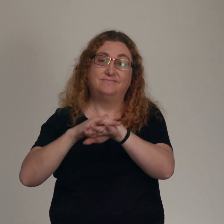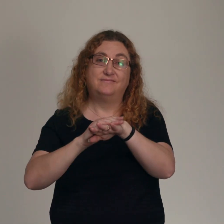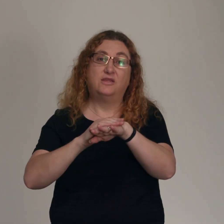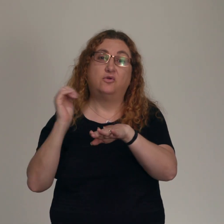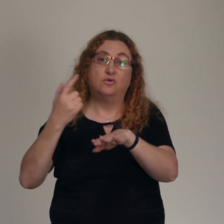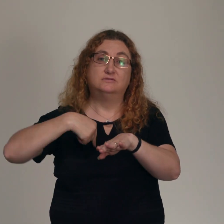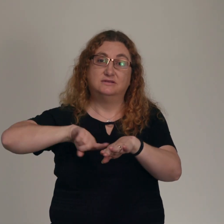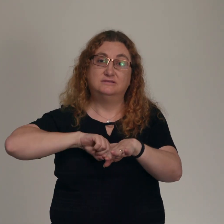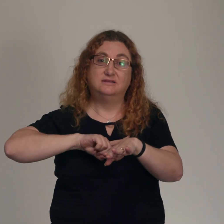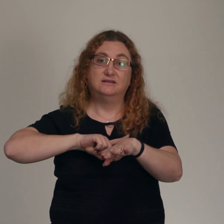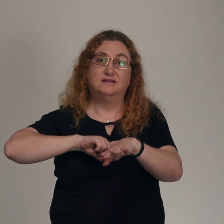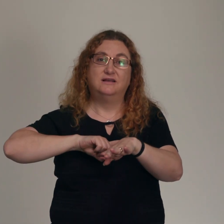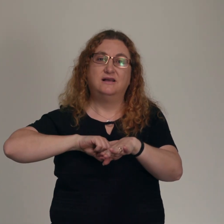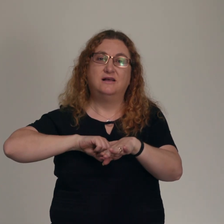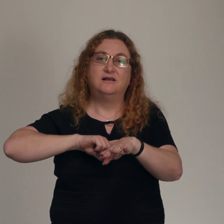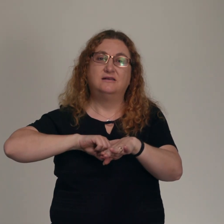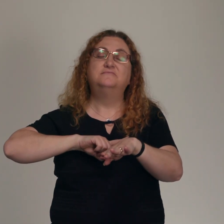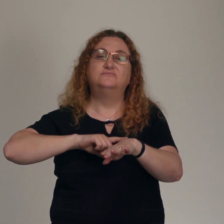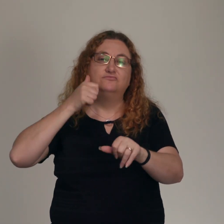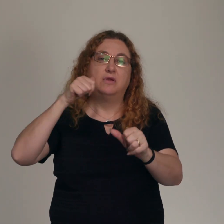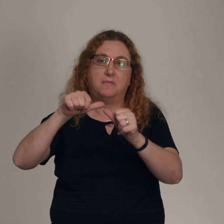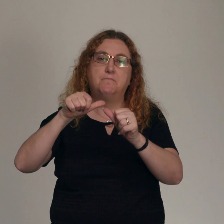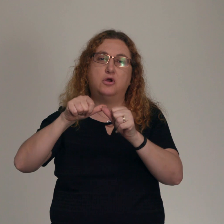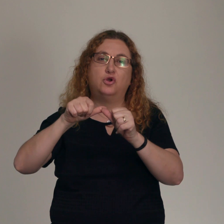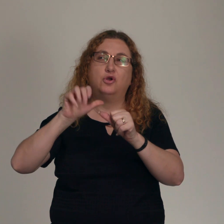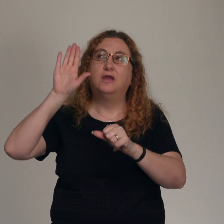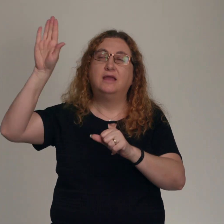of the reality of the kingdom already here and now.